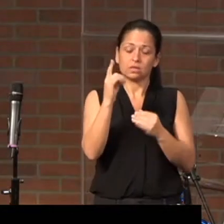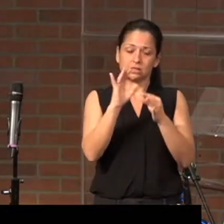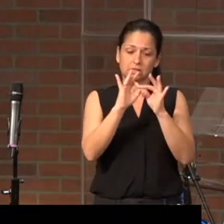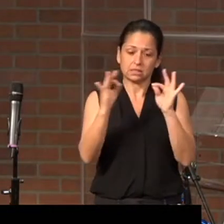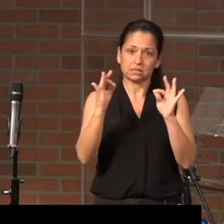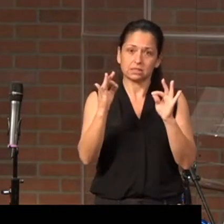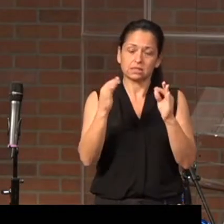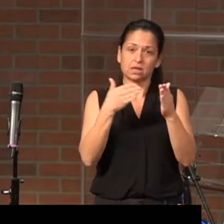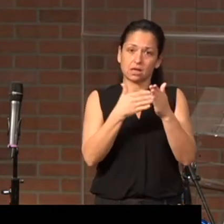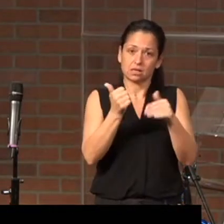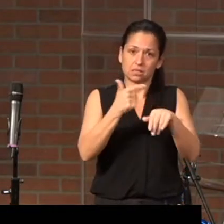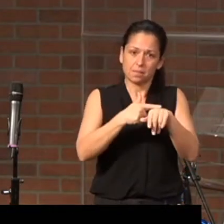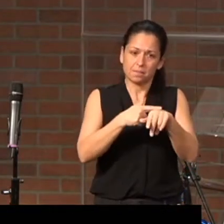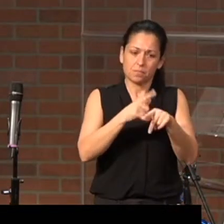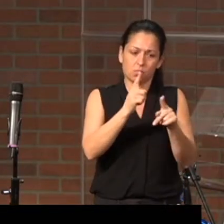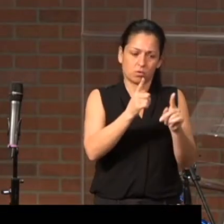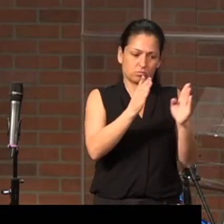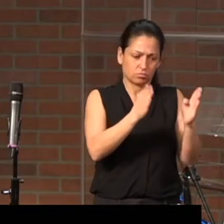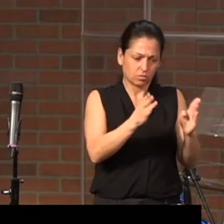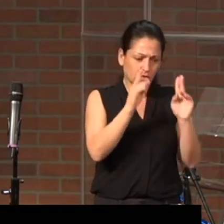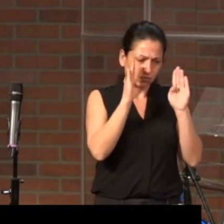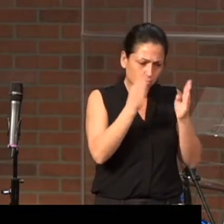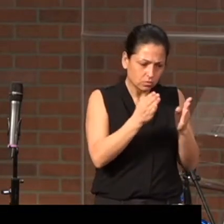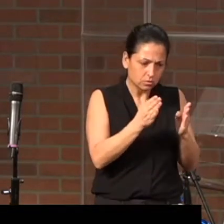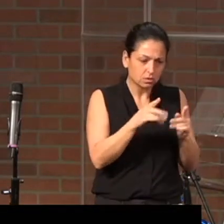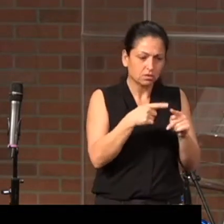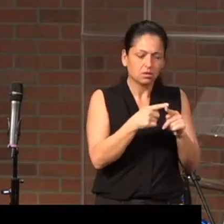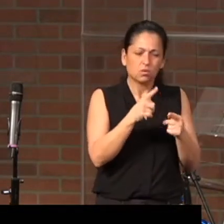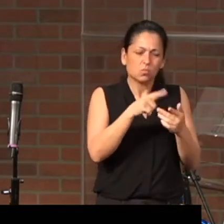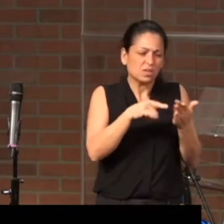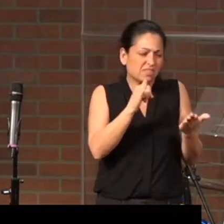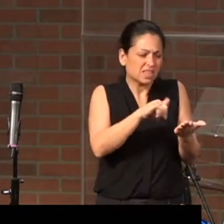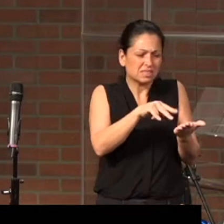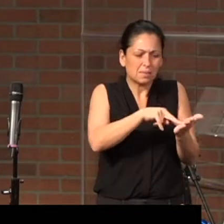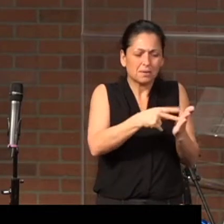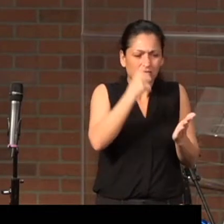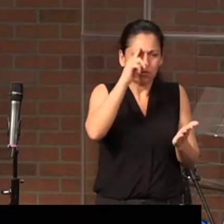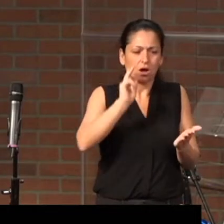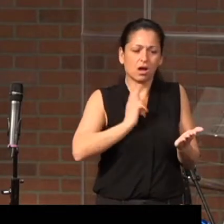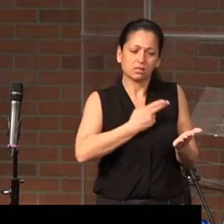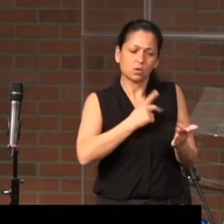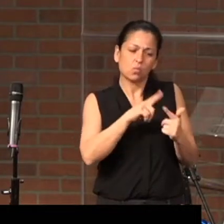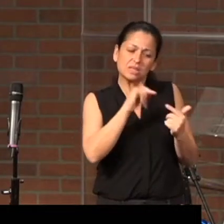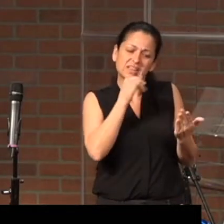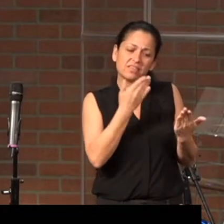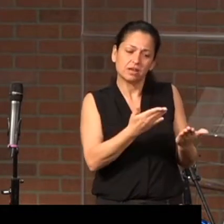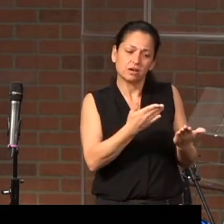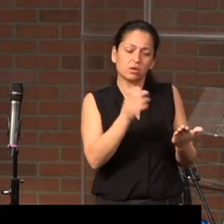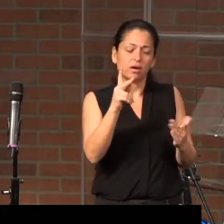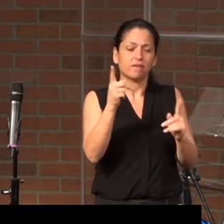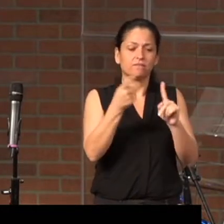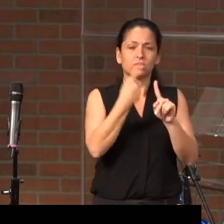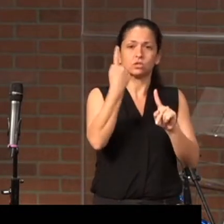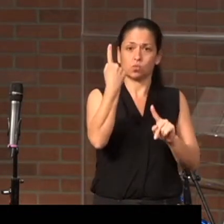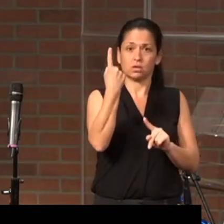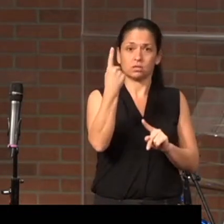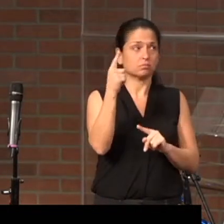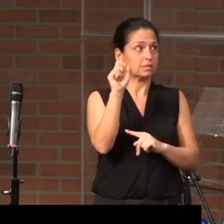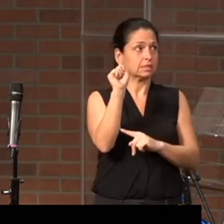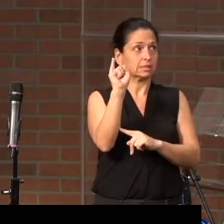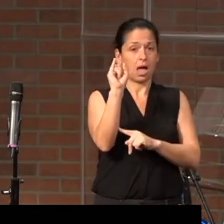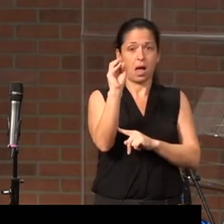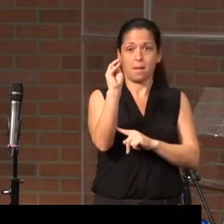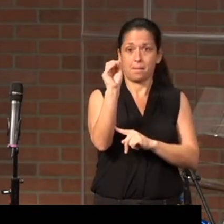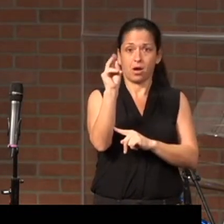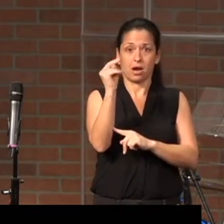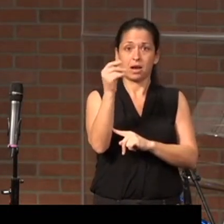the question what's there and what does it mean for us? So here's verse 1. Simon Peter. We don't have time for this